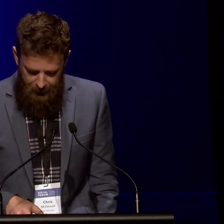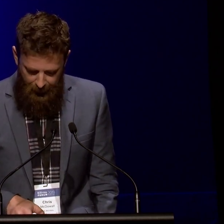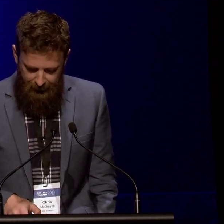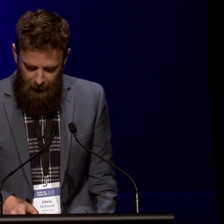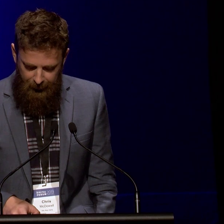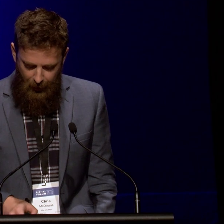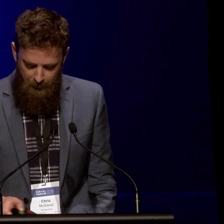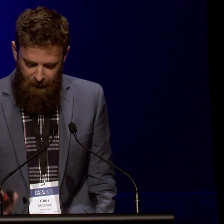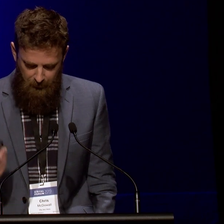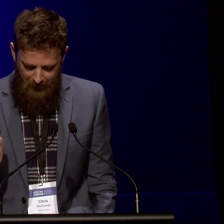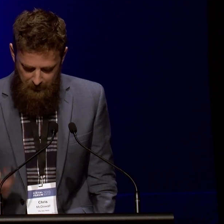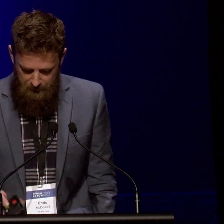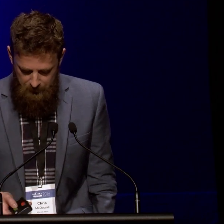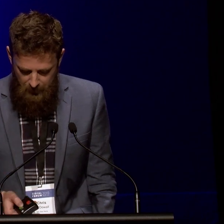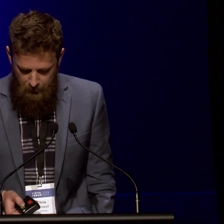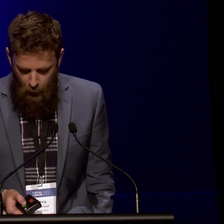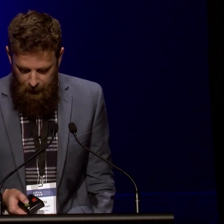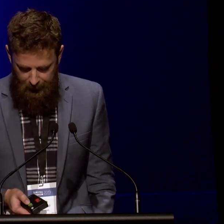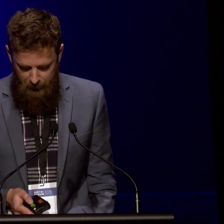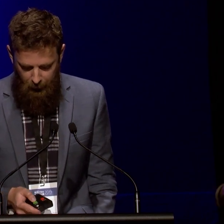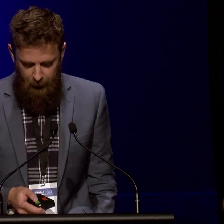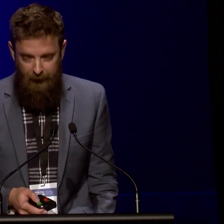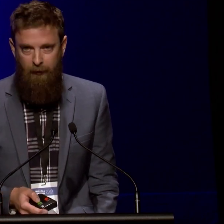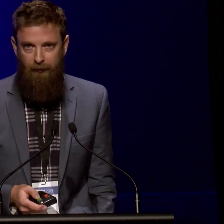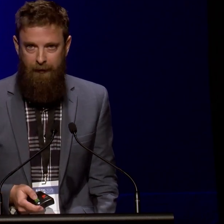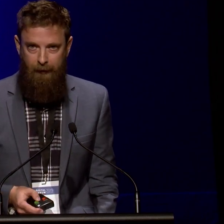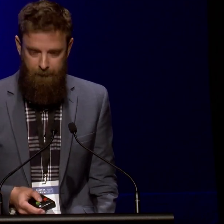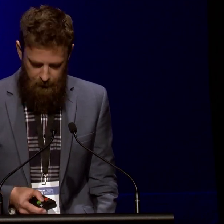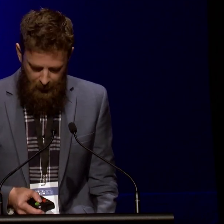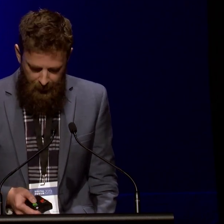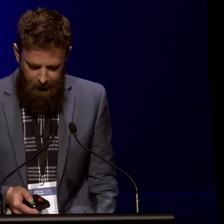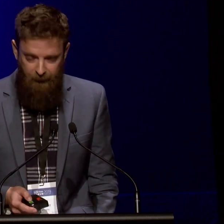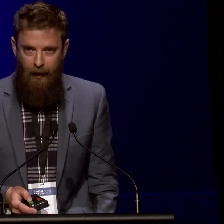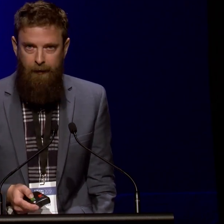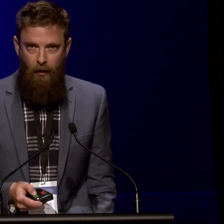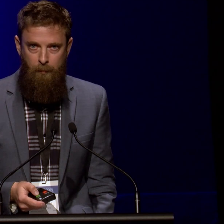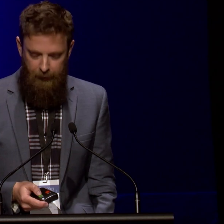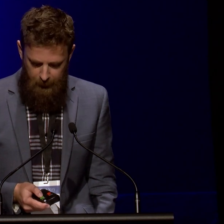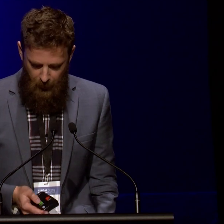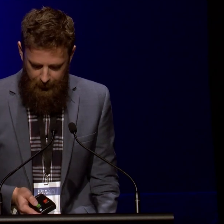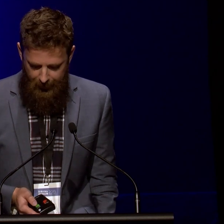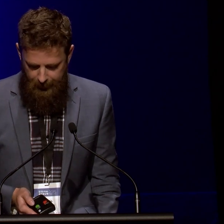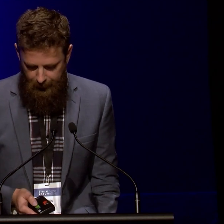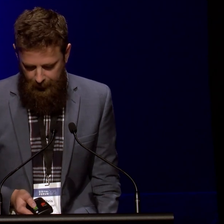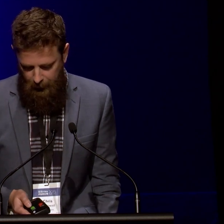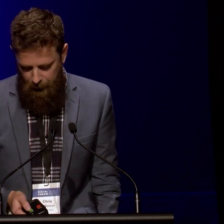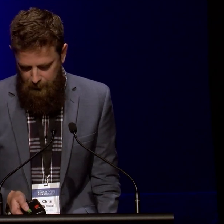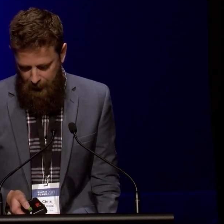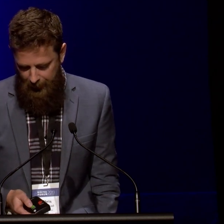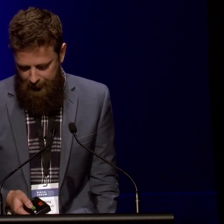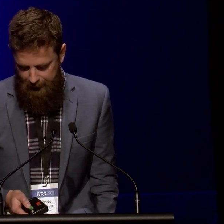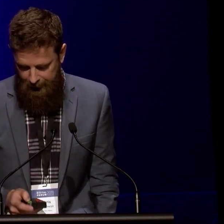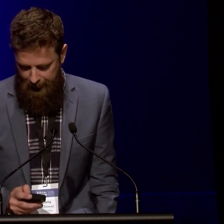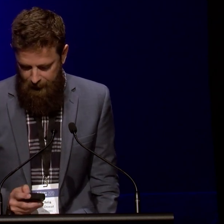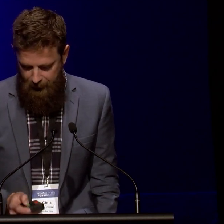as he is looking up from a map, pausing, pondering, reflecting. His dividers open in one hand and a closed